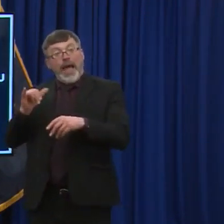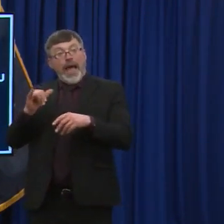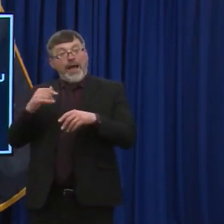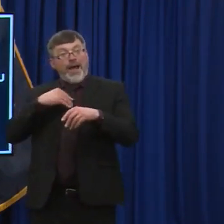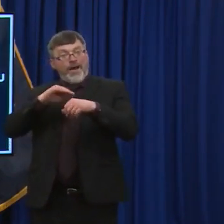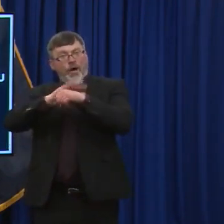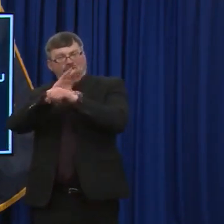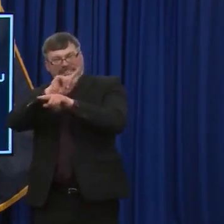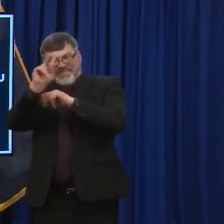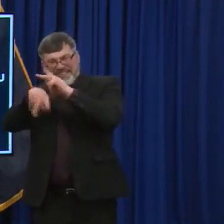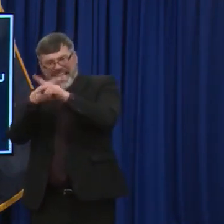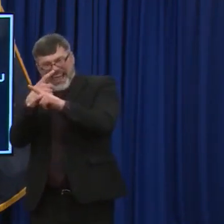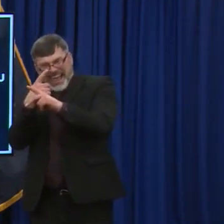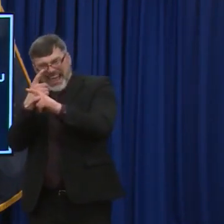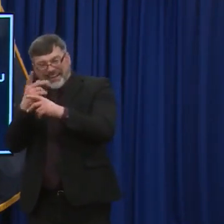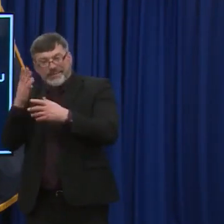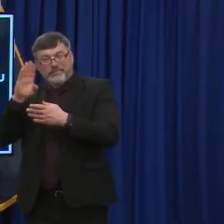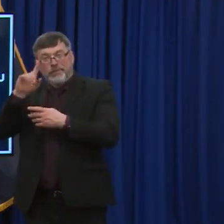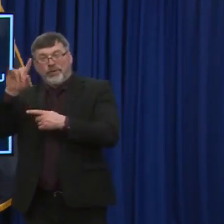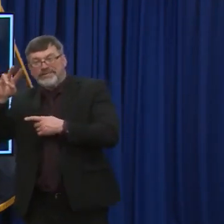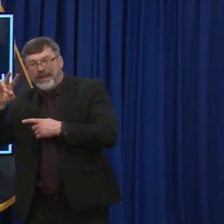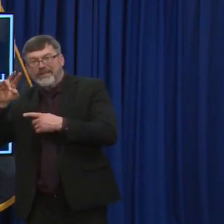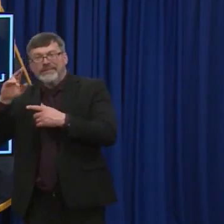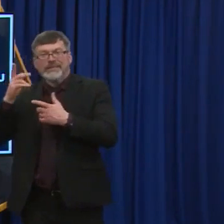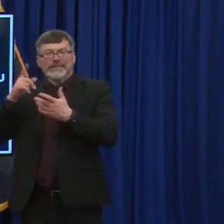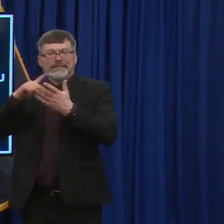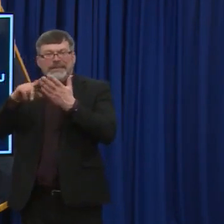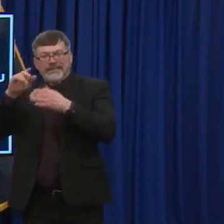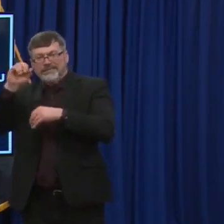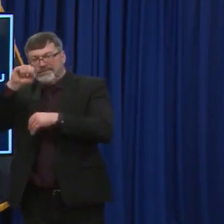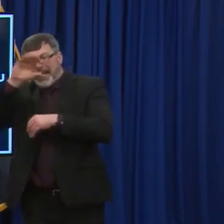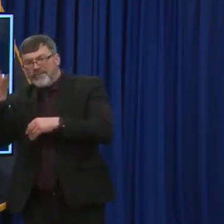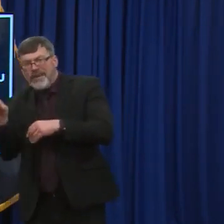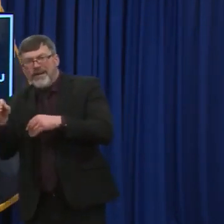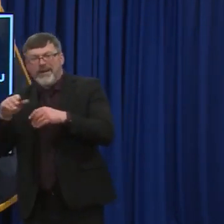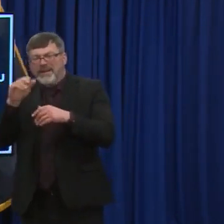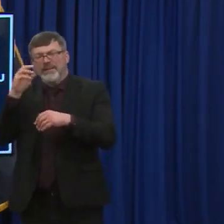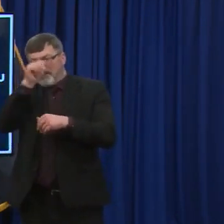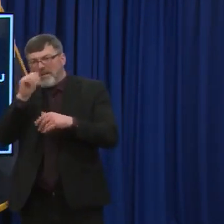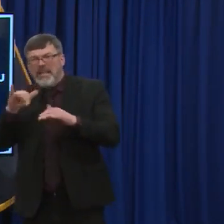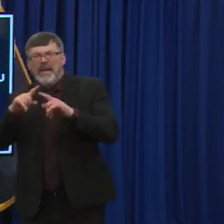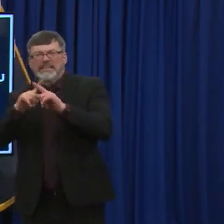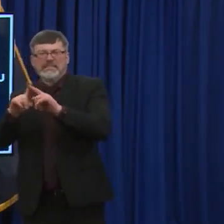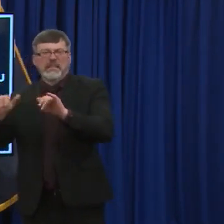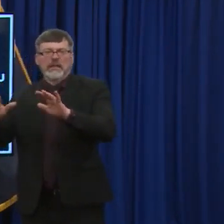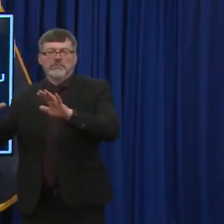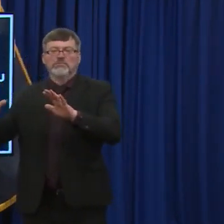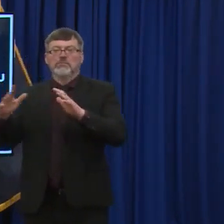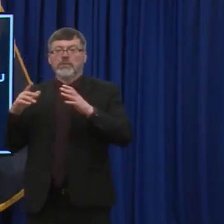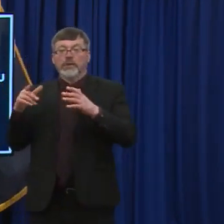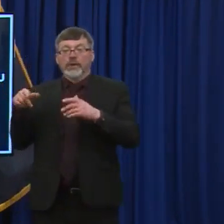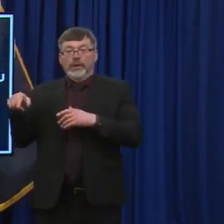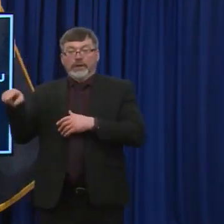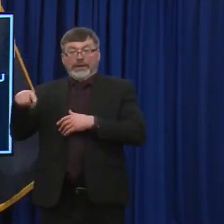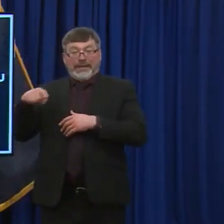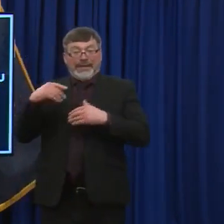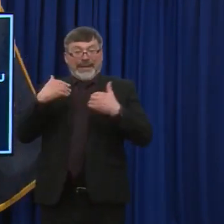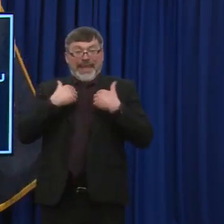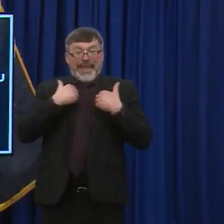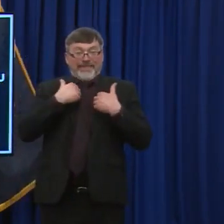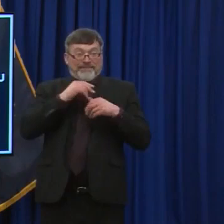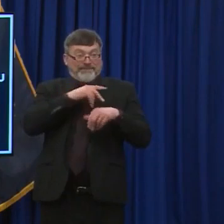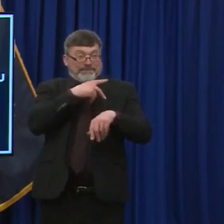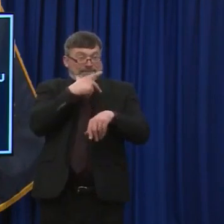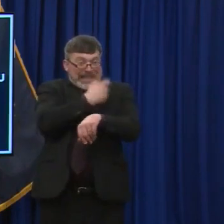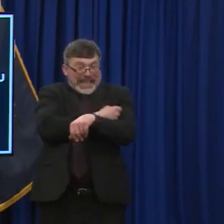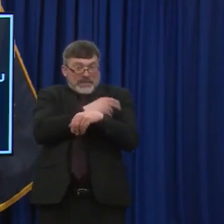have shown, um, to have increased potential to escape immunity from vaccination, meaning the vaccine may be less effective against some